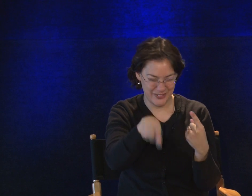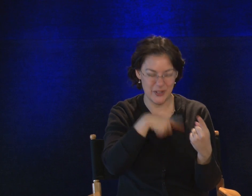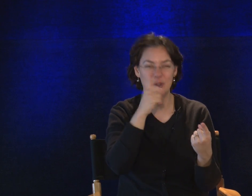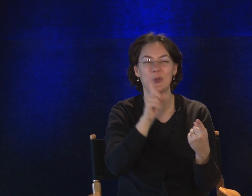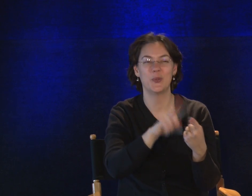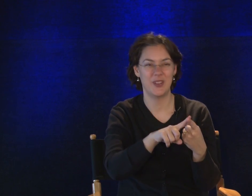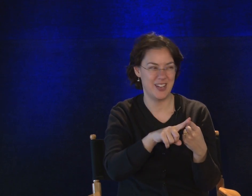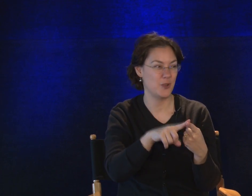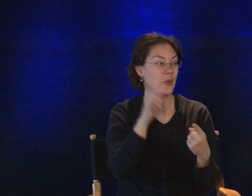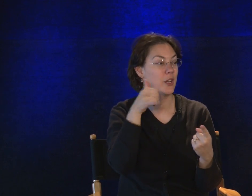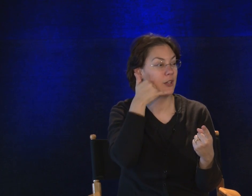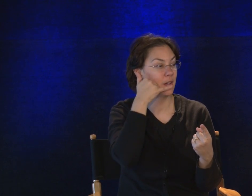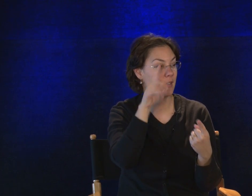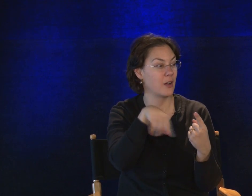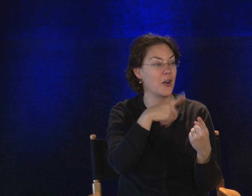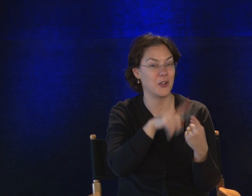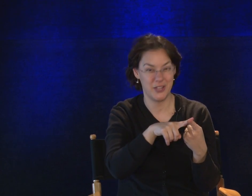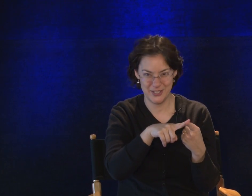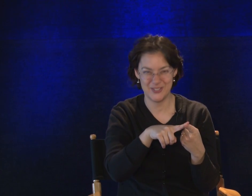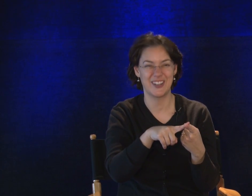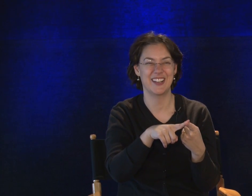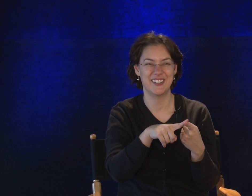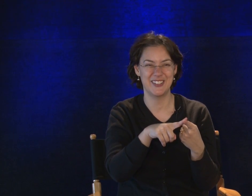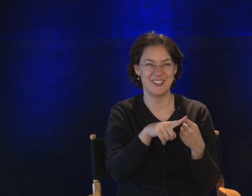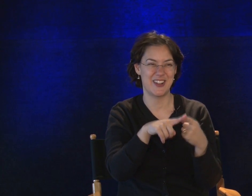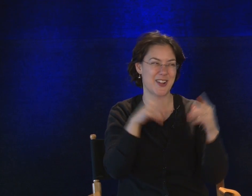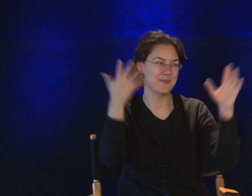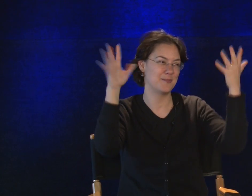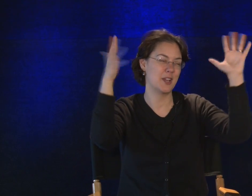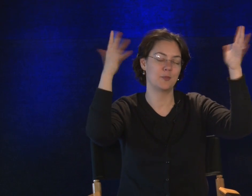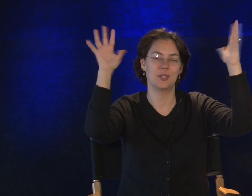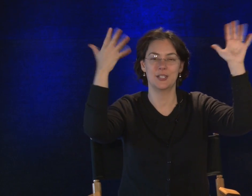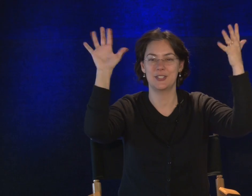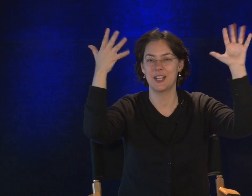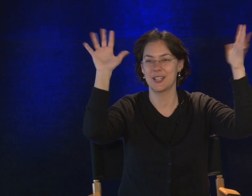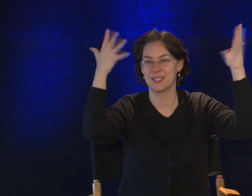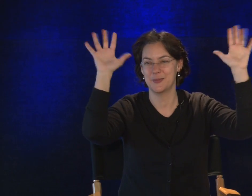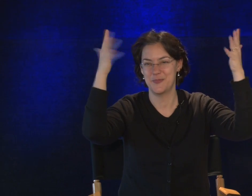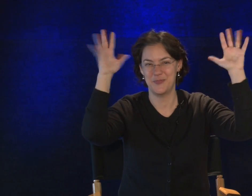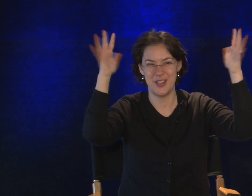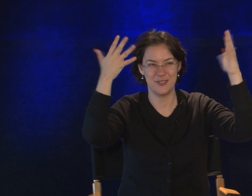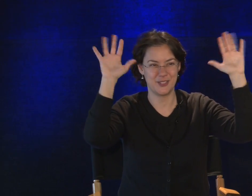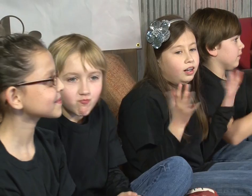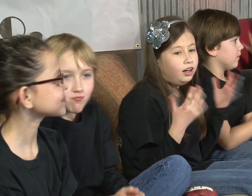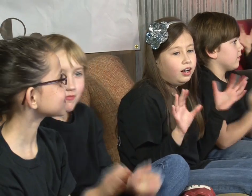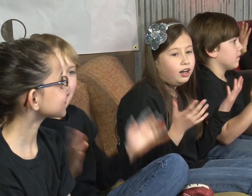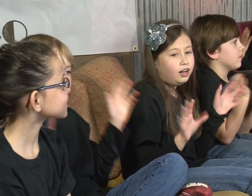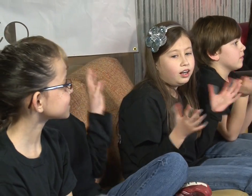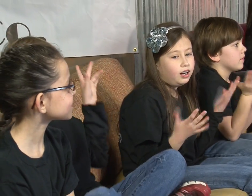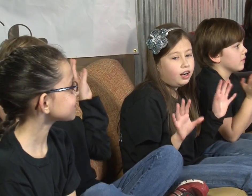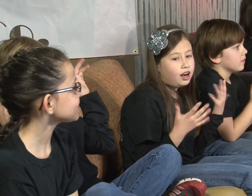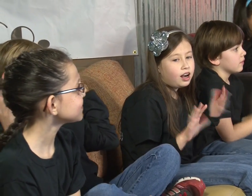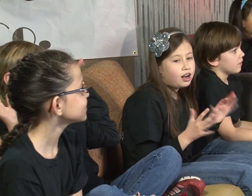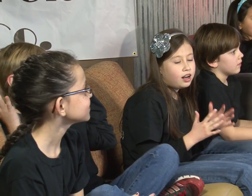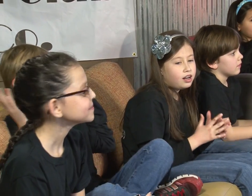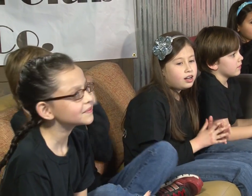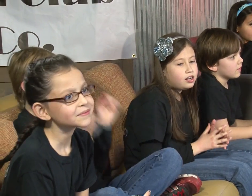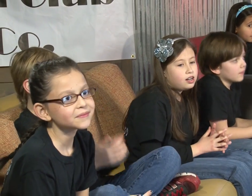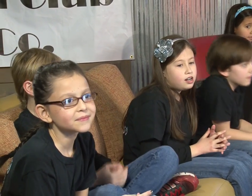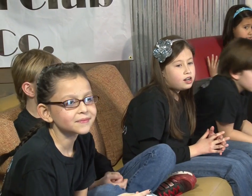Telephone when. When are you going to call? That's right. Good job. Deaf applause, you guys. That was great. We'll review those one more time.